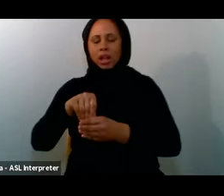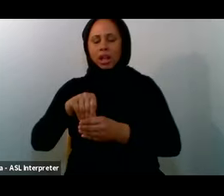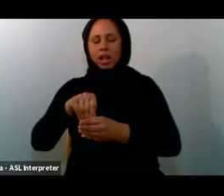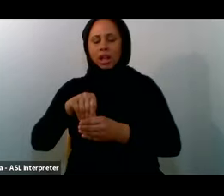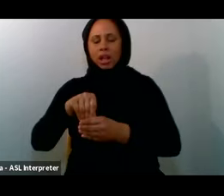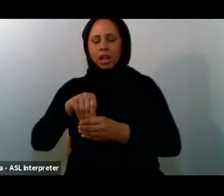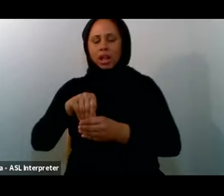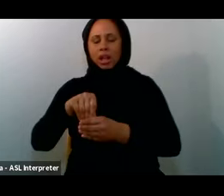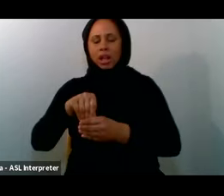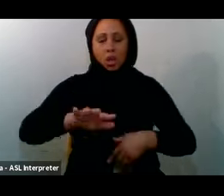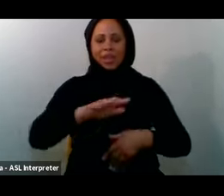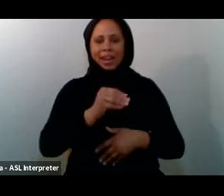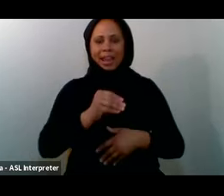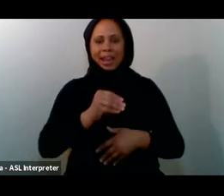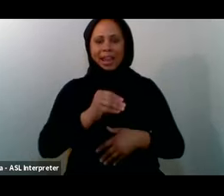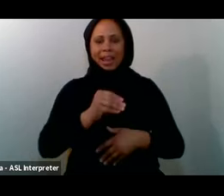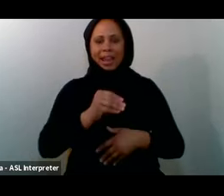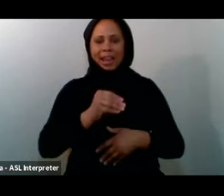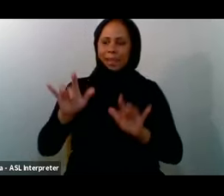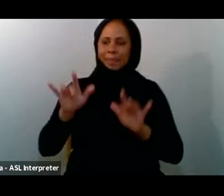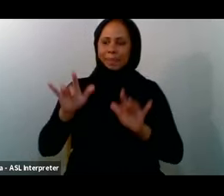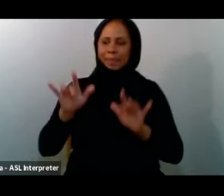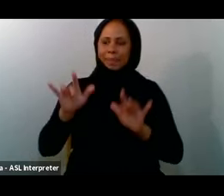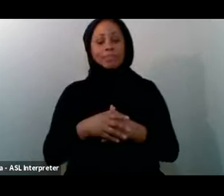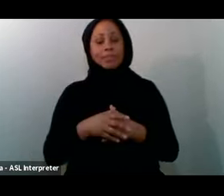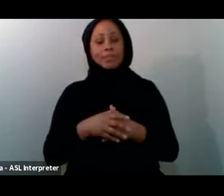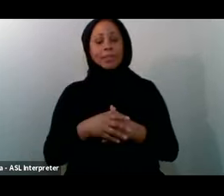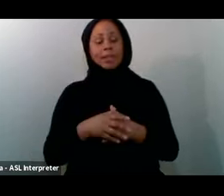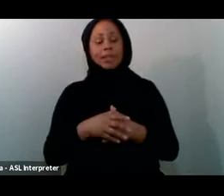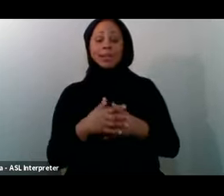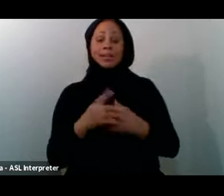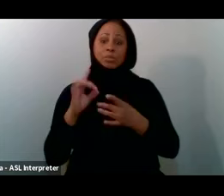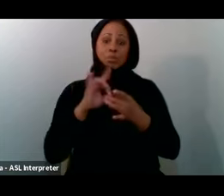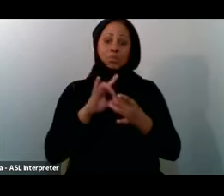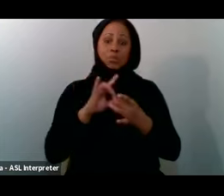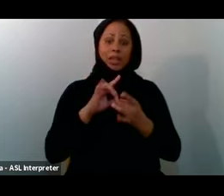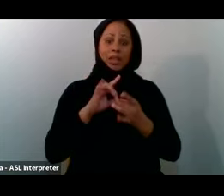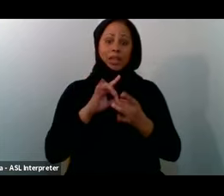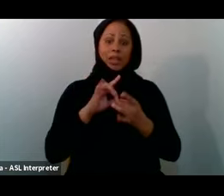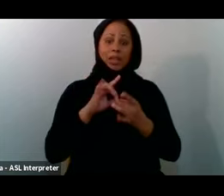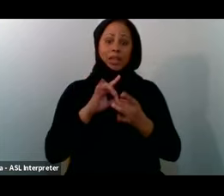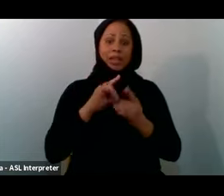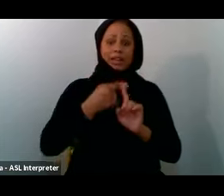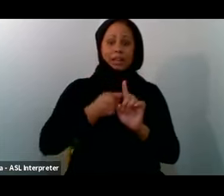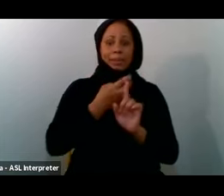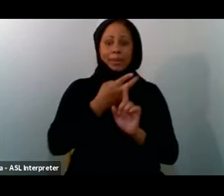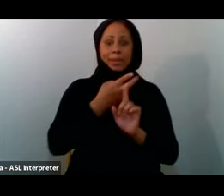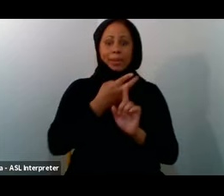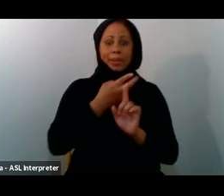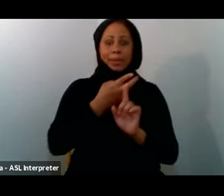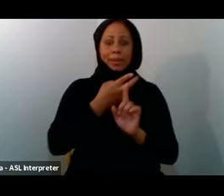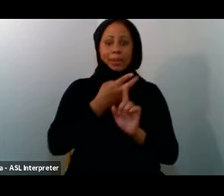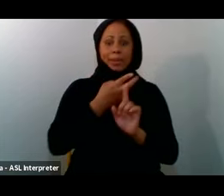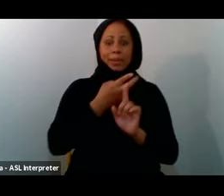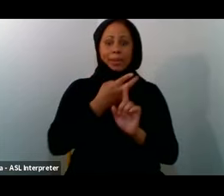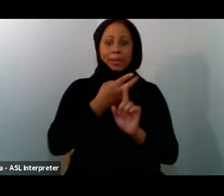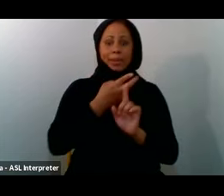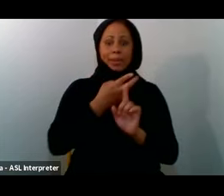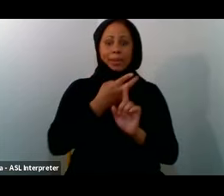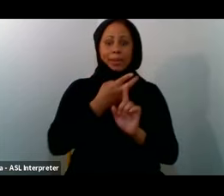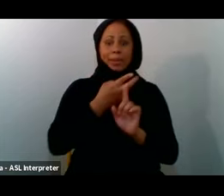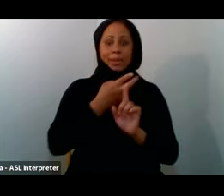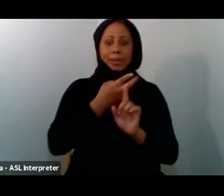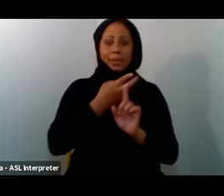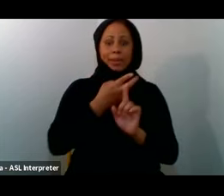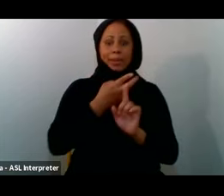wa sallam Says And this is somewhat related To the month of Ramadan as well You know Ibn Umar Radiyallahu anhumah He says That a man came to the Prophet Sallallahu alayhi wa